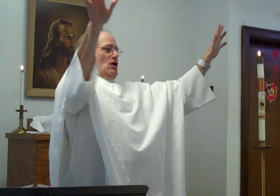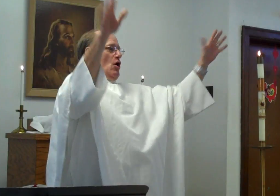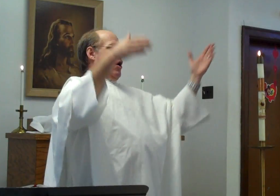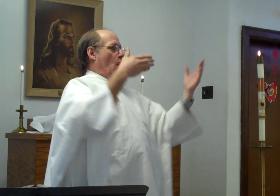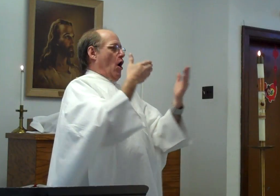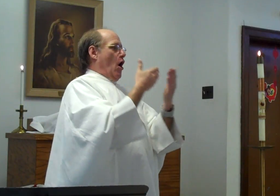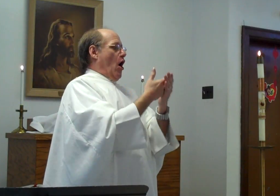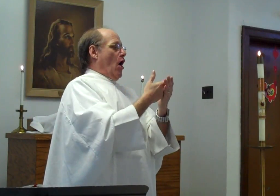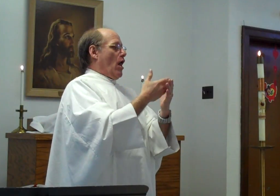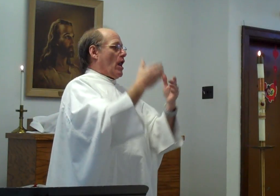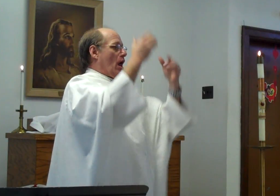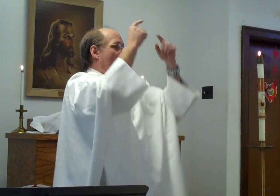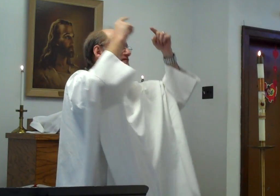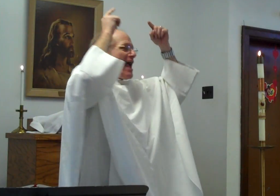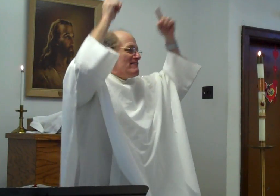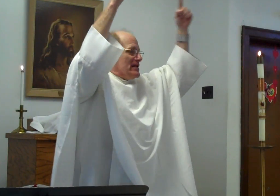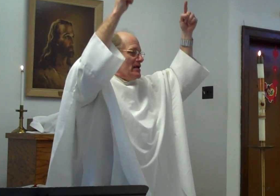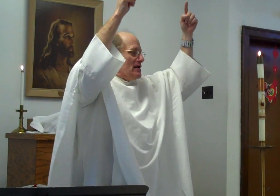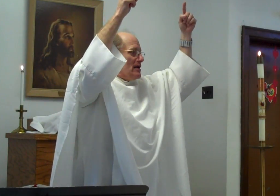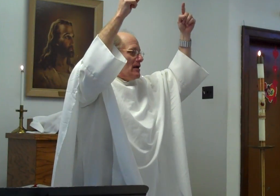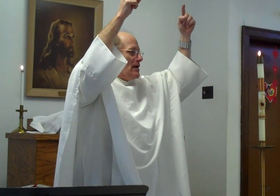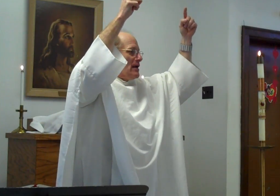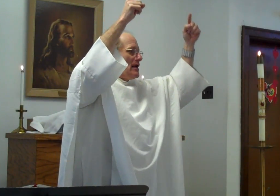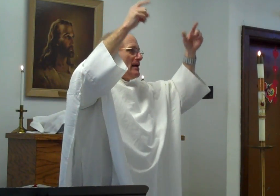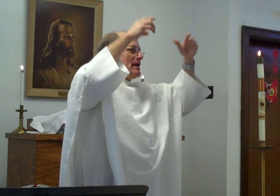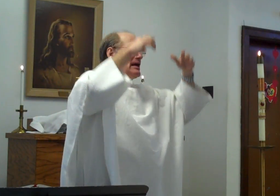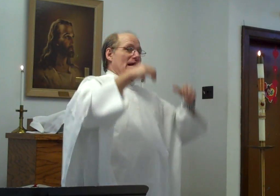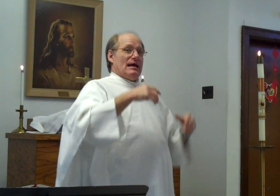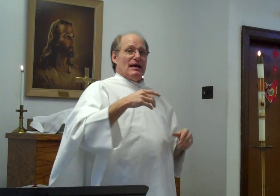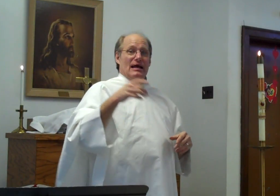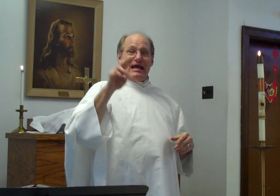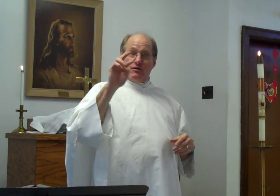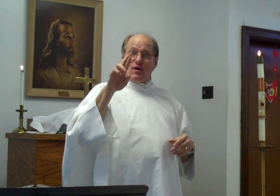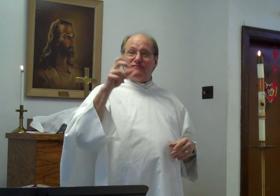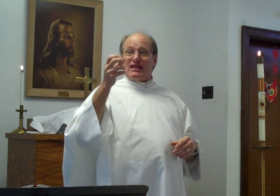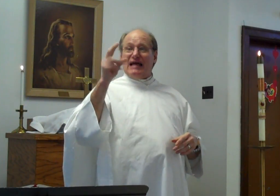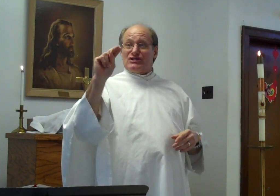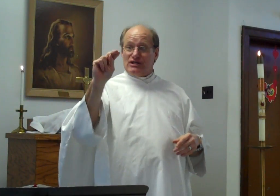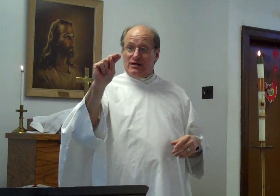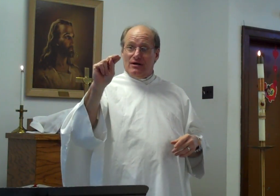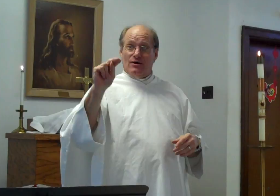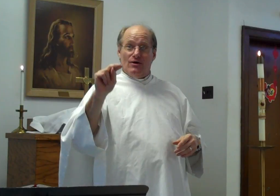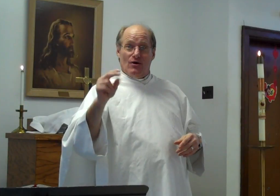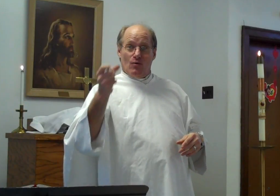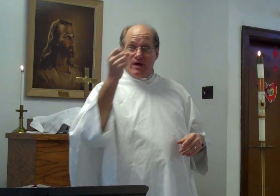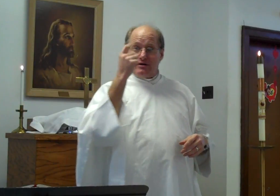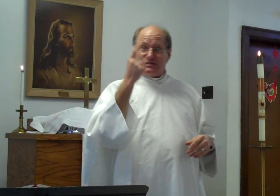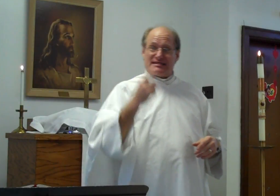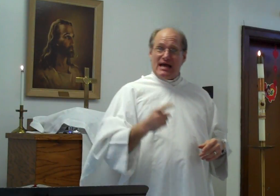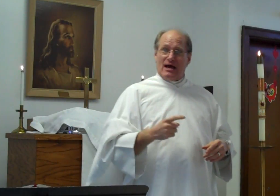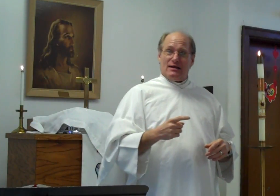all of heaven. In Revelation, we understand.